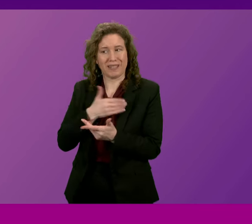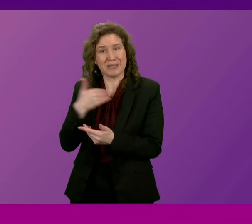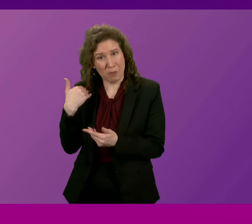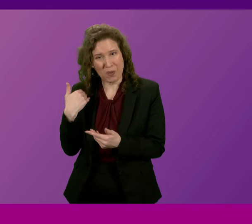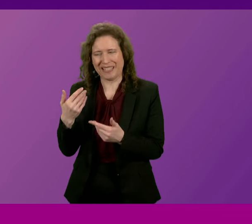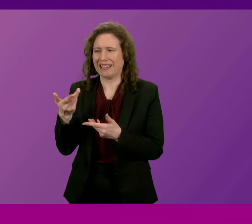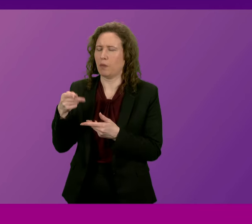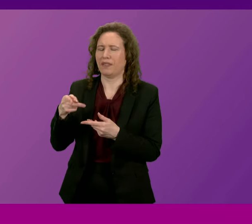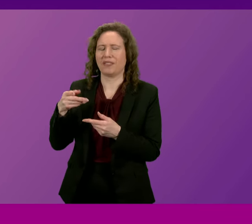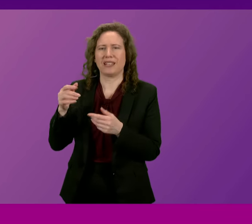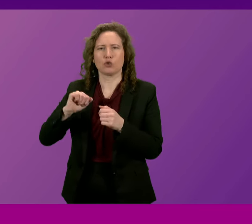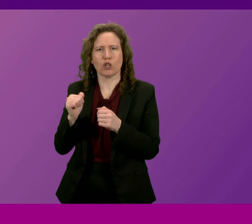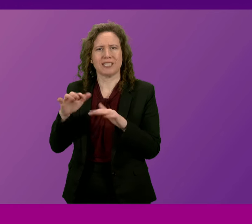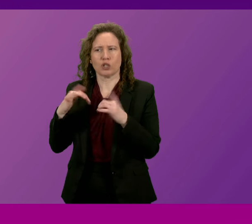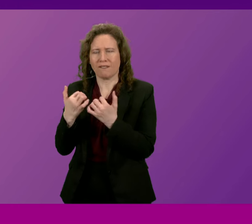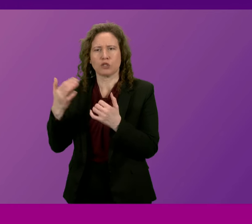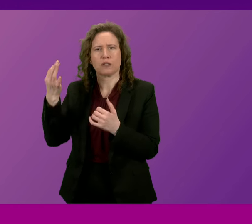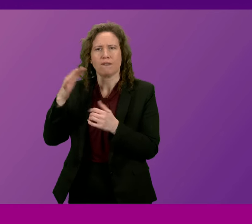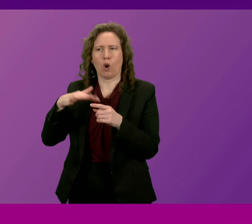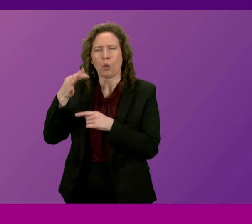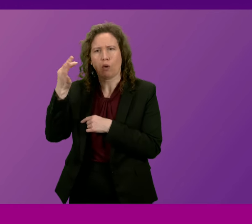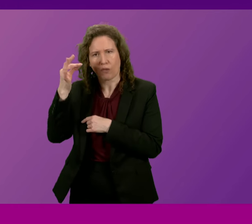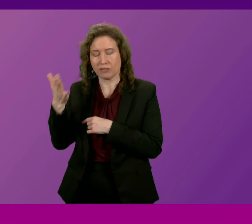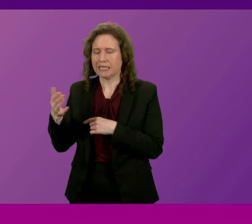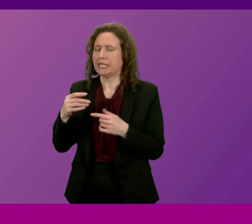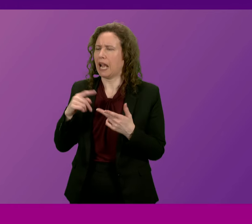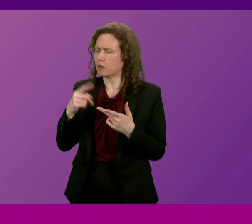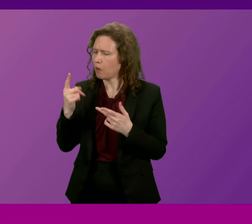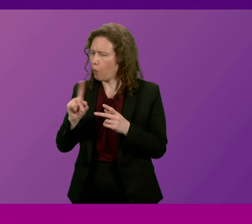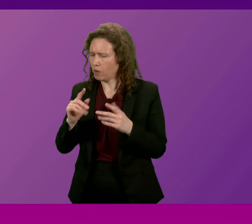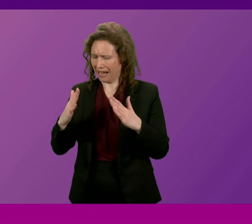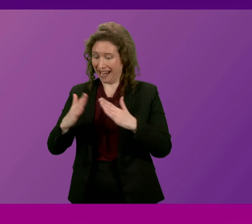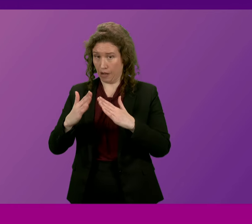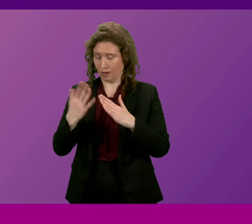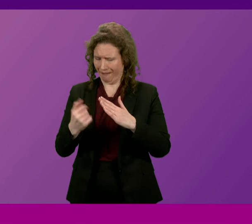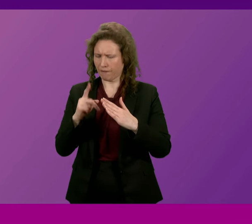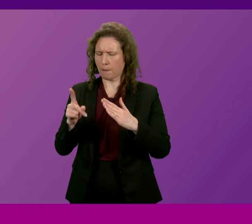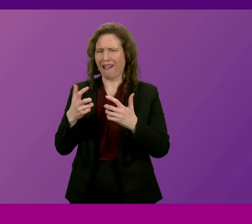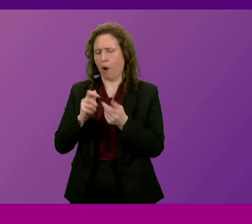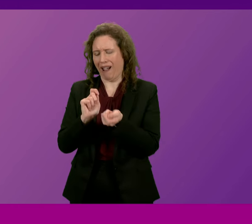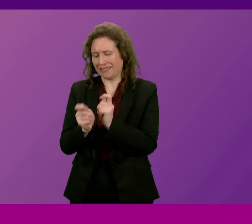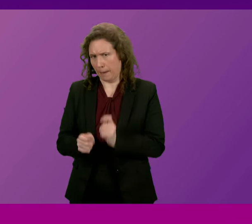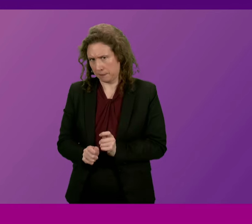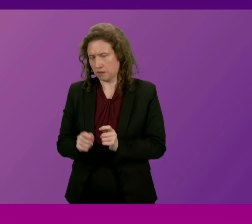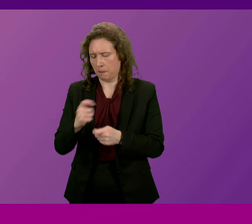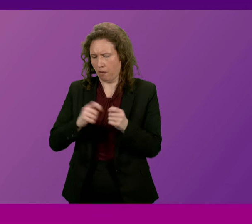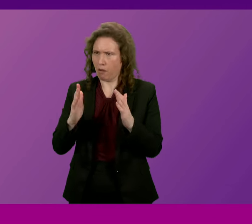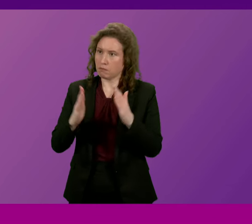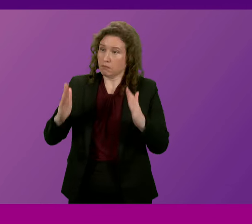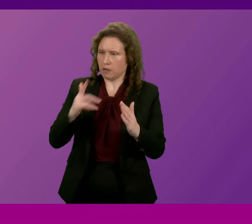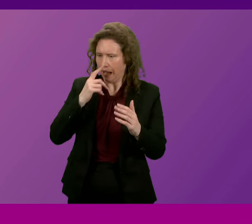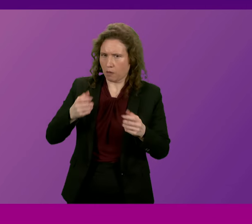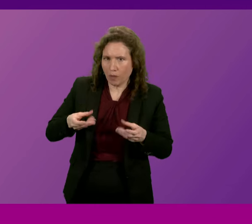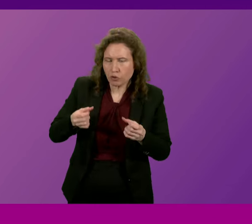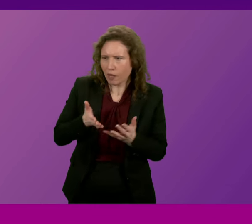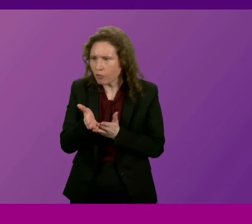Local Authorities about the provision of funding for adaptations in housing to make housing more suitable for the needs of individuals to